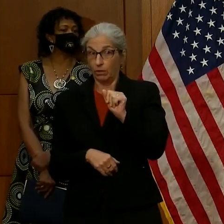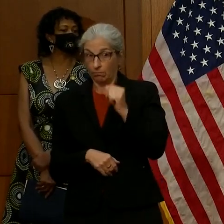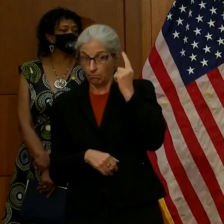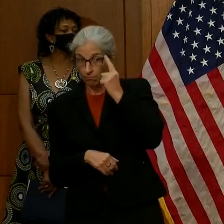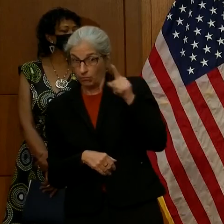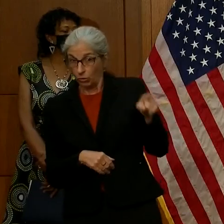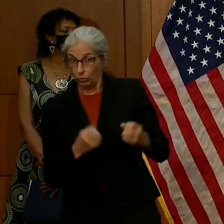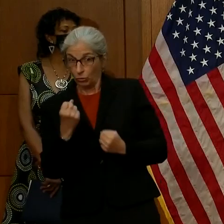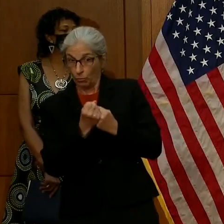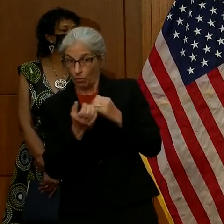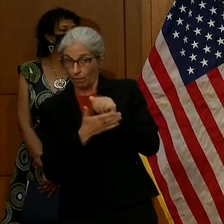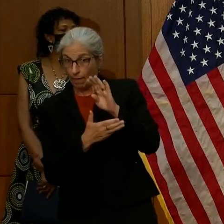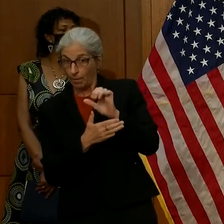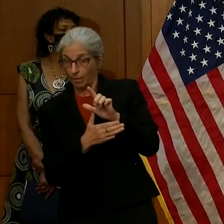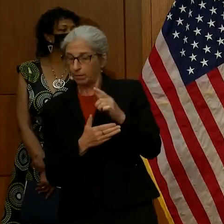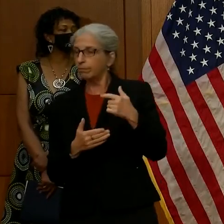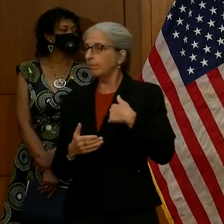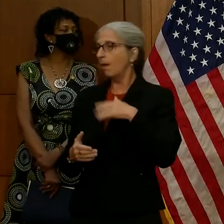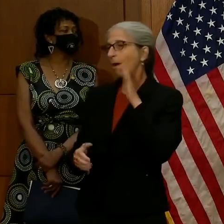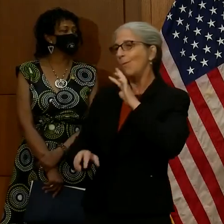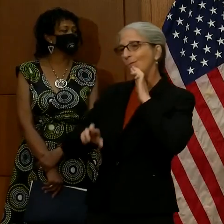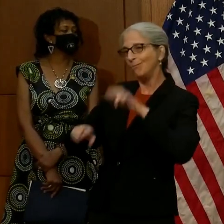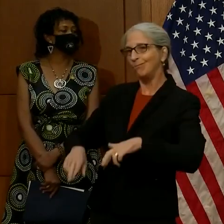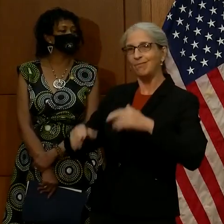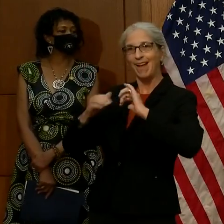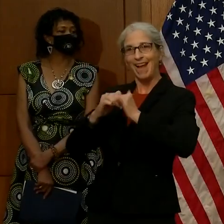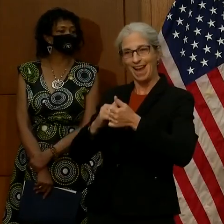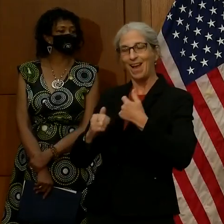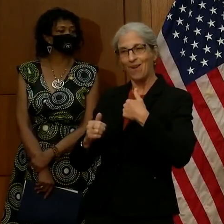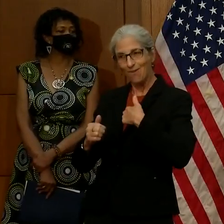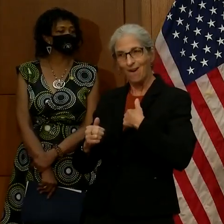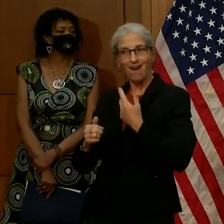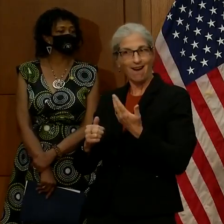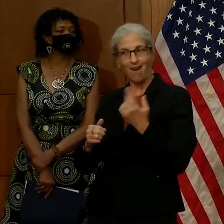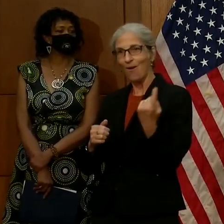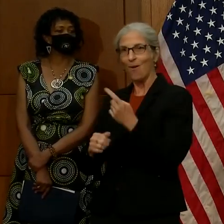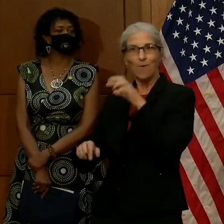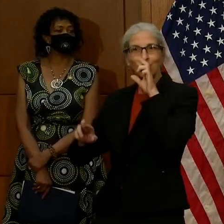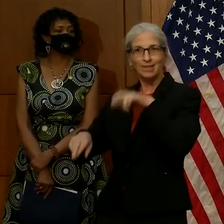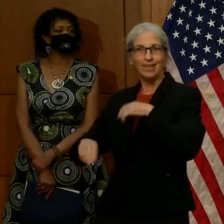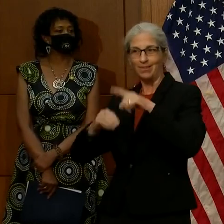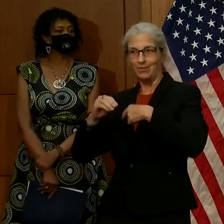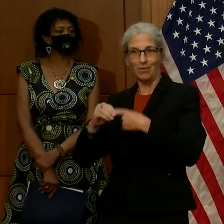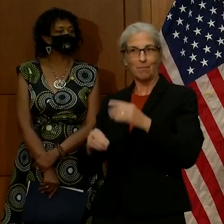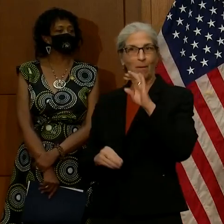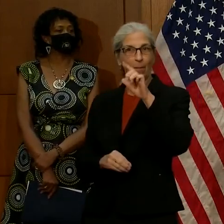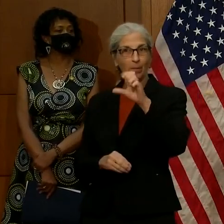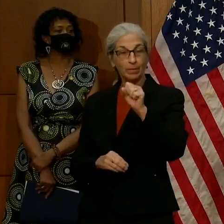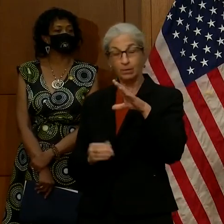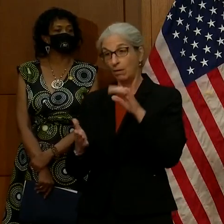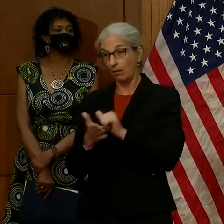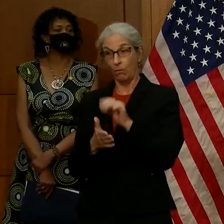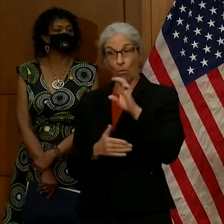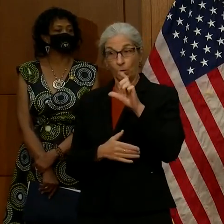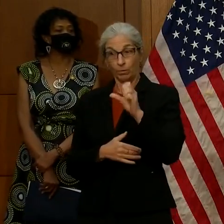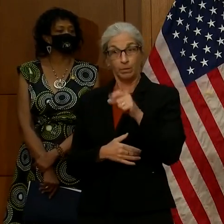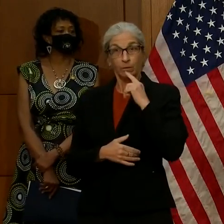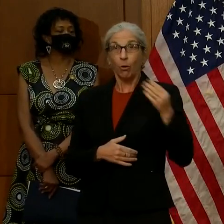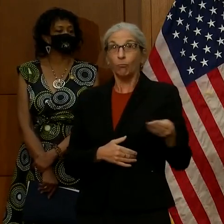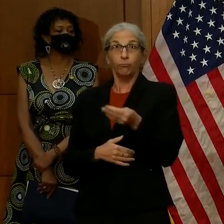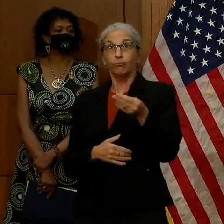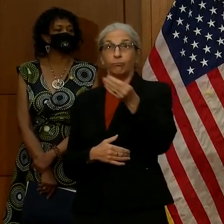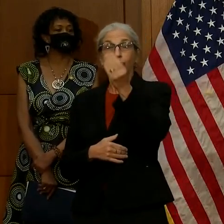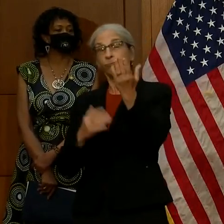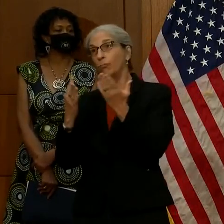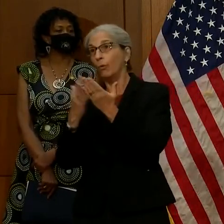my answer that I always give, Kate. These bills are working their way through the legislative process. There can be a lot of